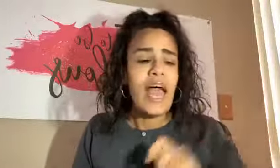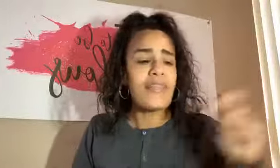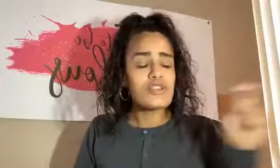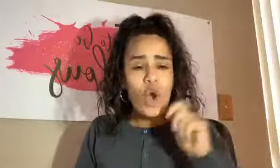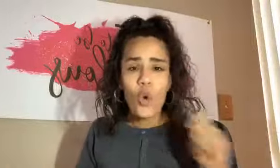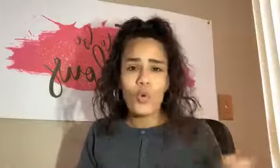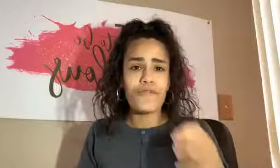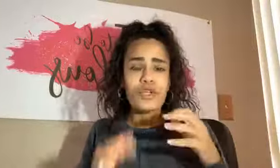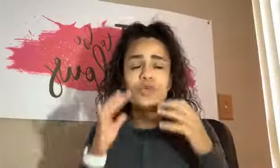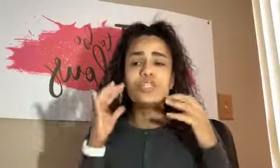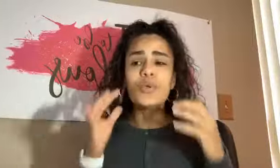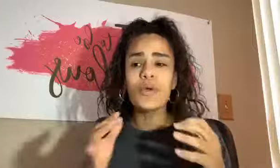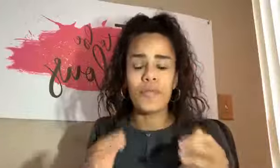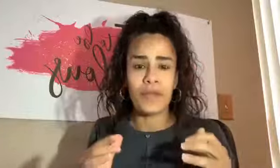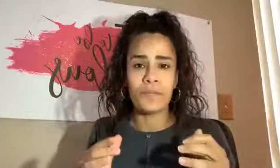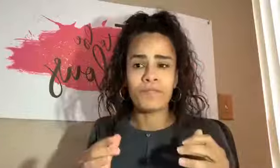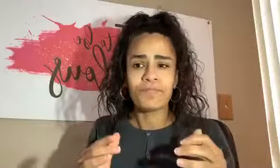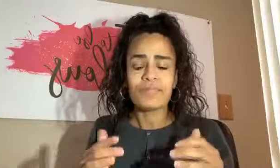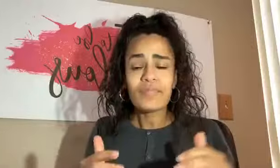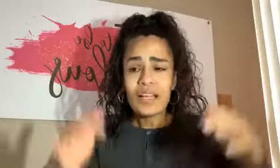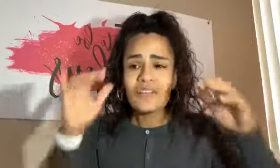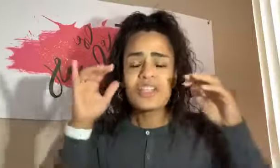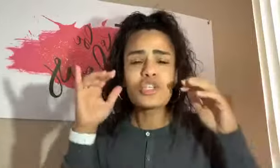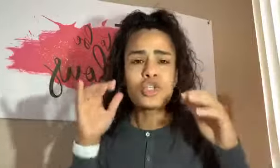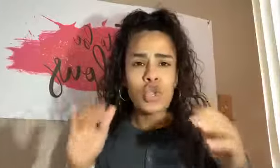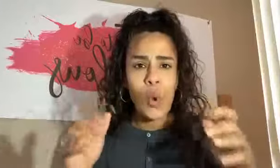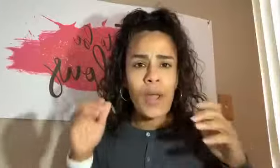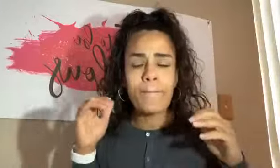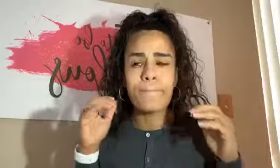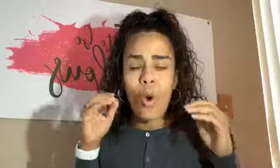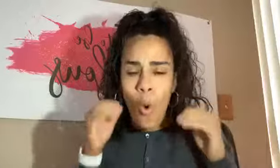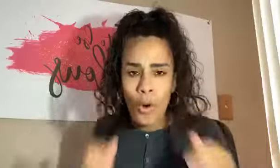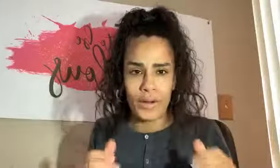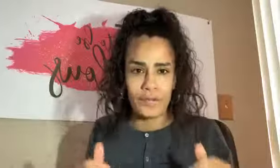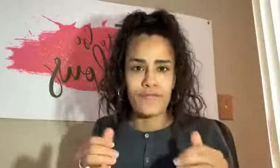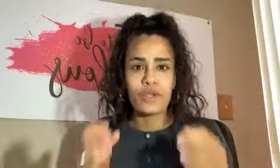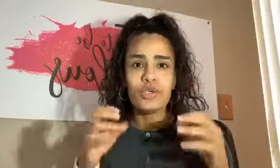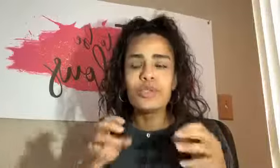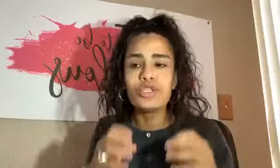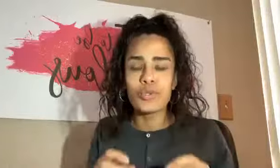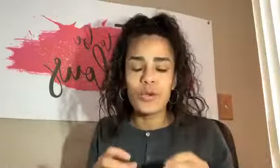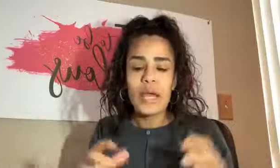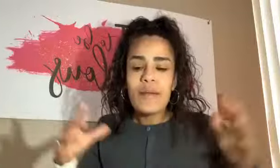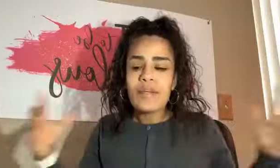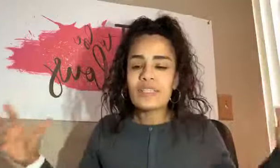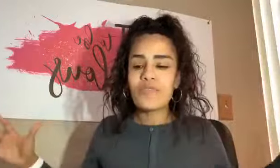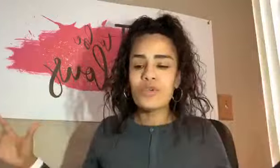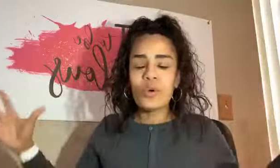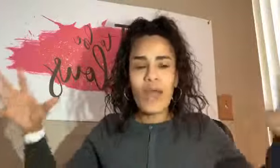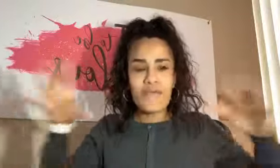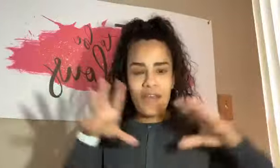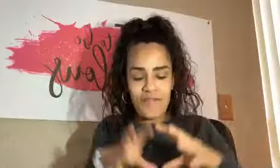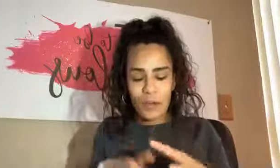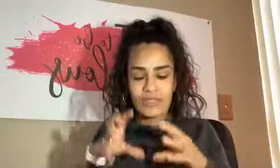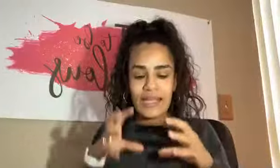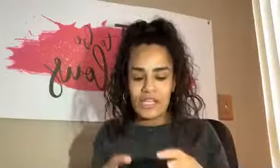And there's homework for you to do in there. This is so important for you to do because if you don't have that foundation,